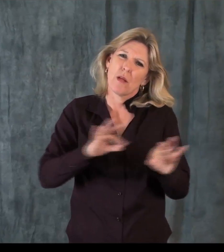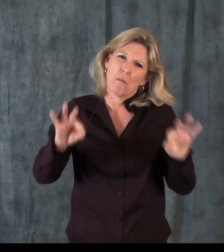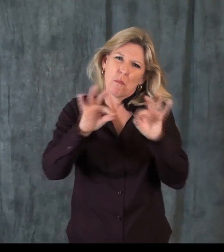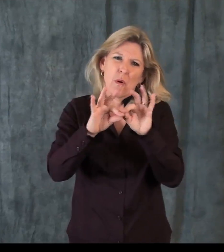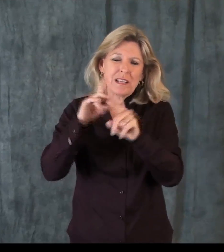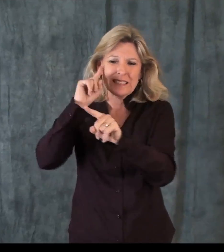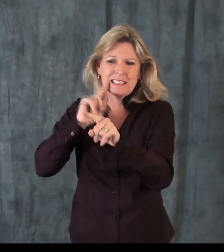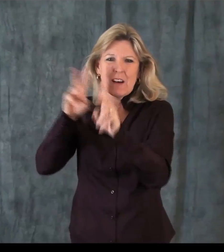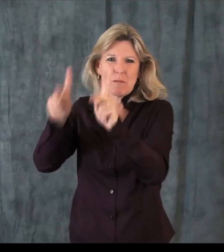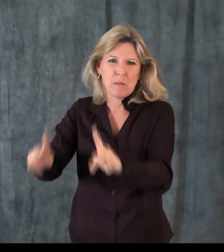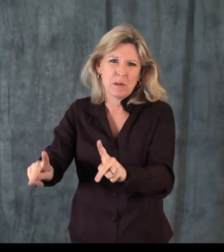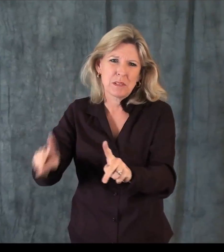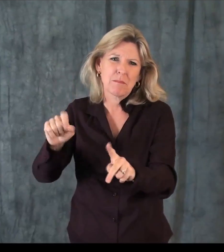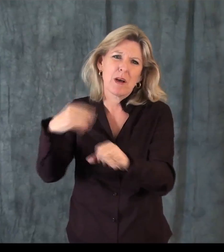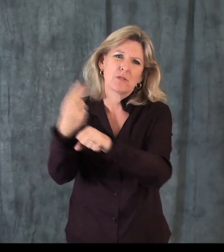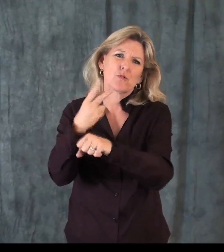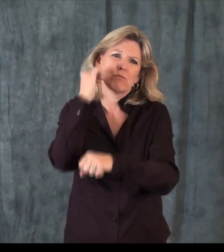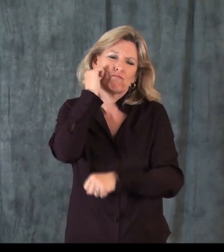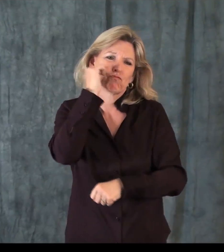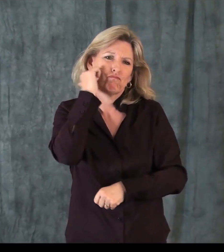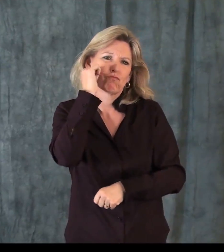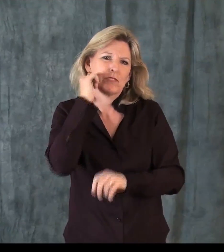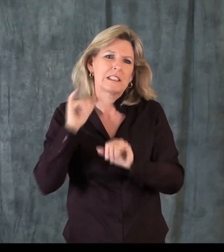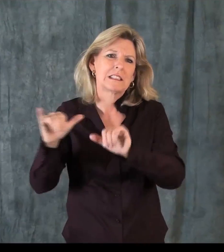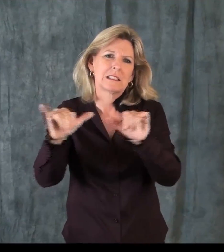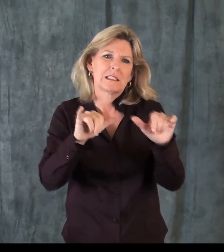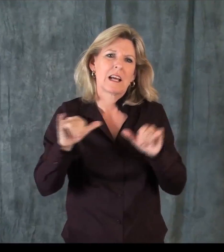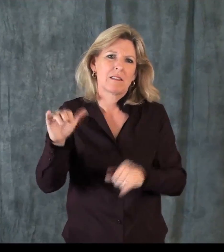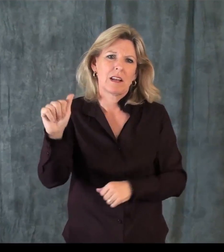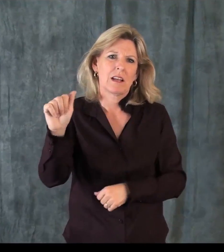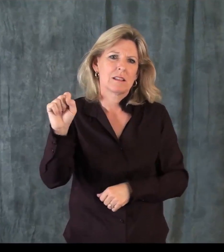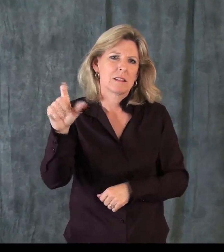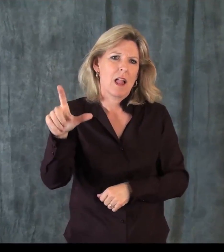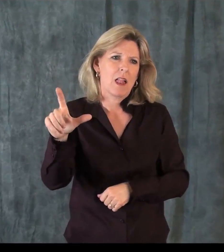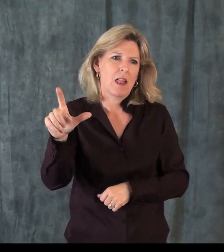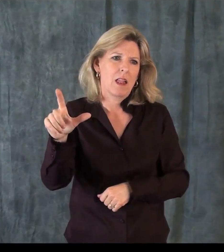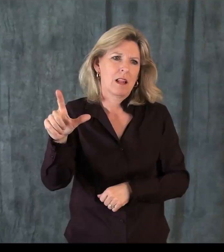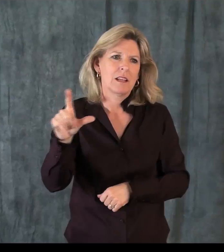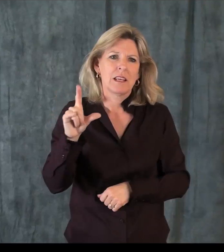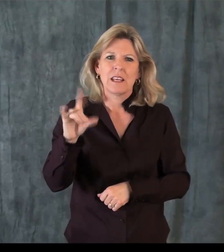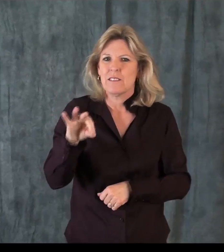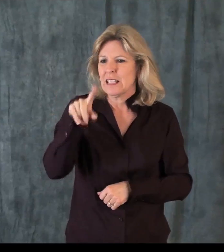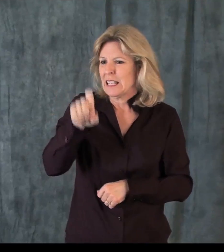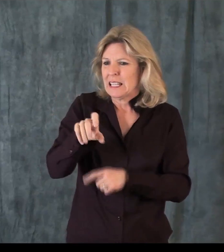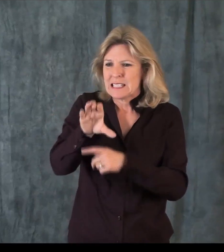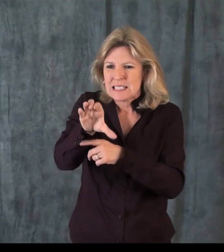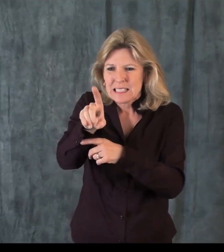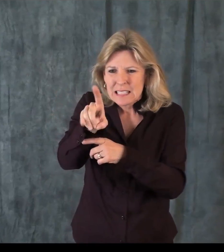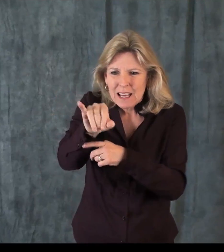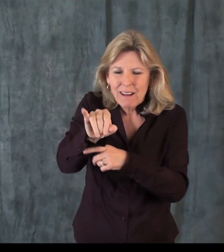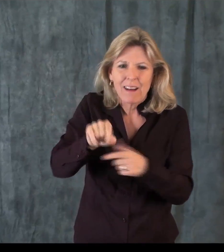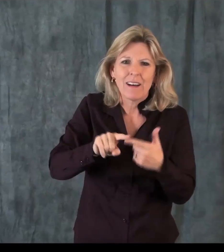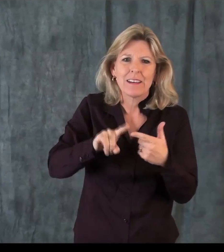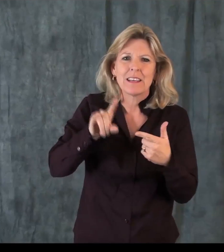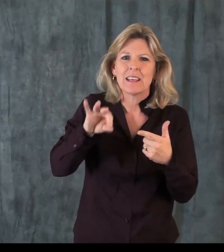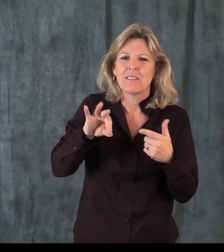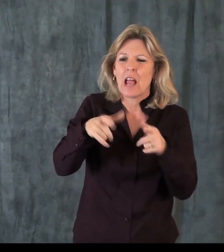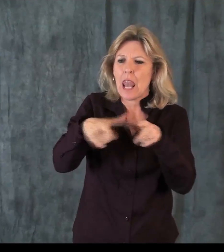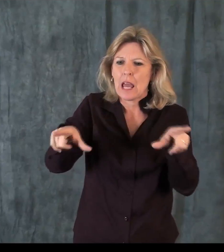And also we thought it was very important that the deaf person be a user of ASL, using ASLs that's used customarily in the